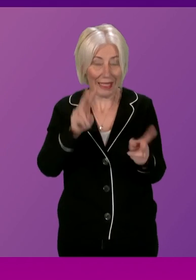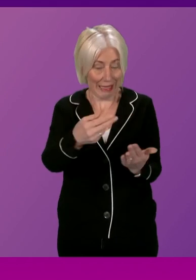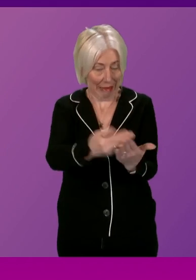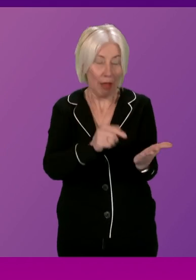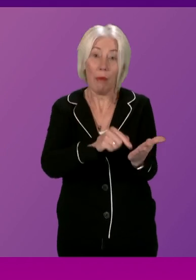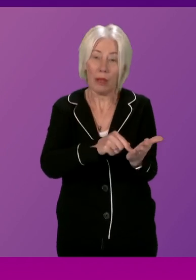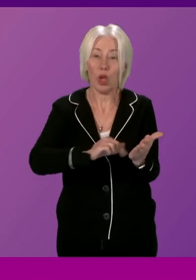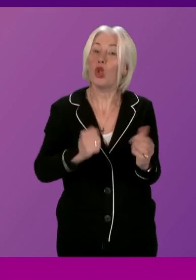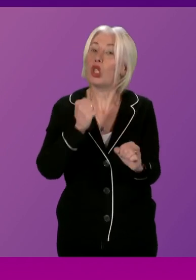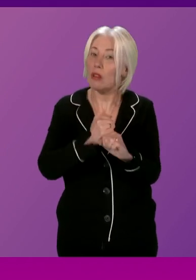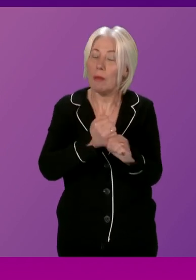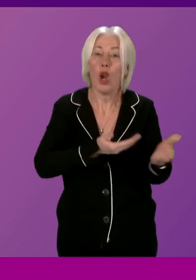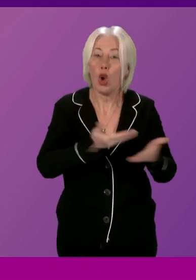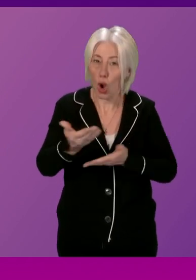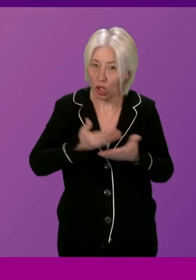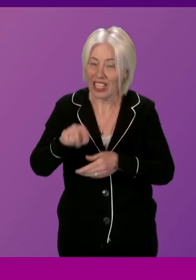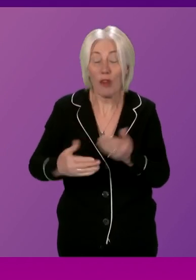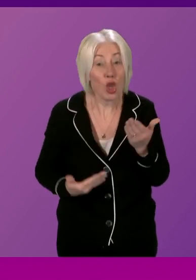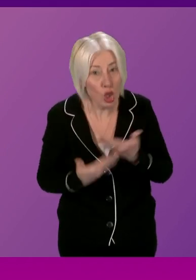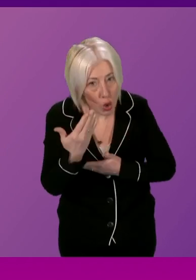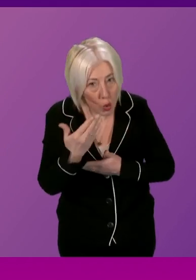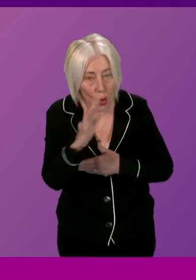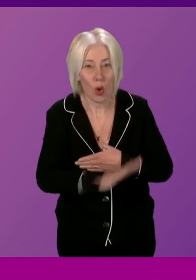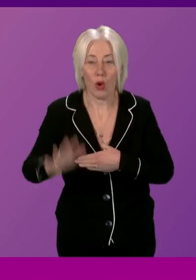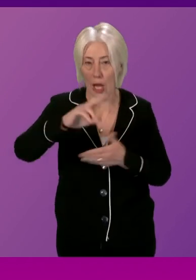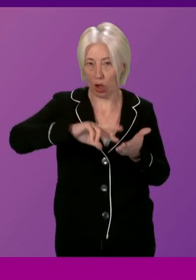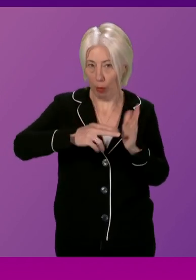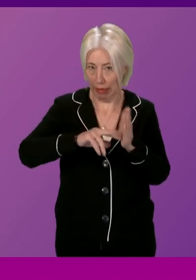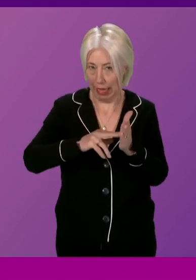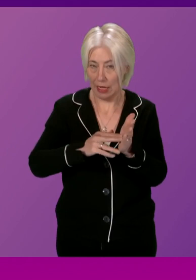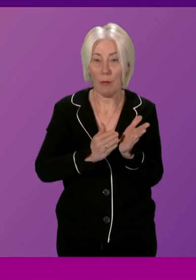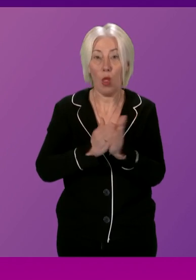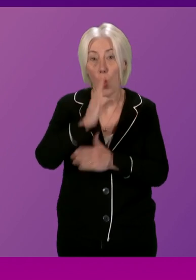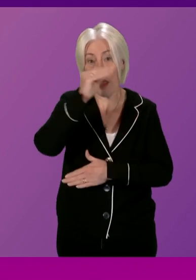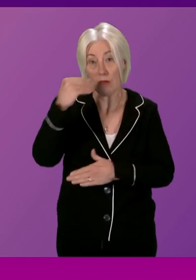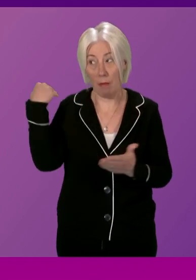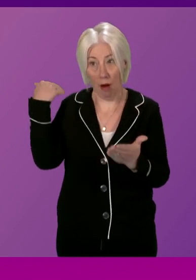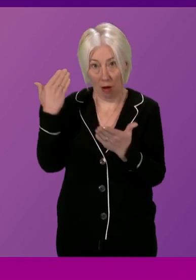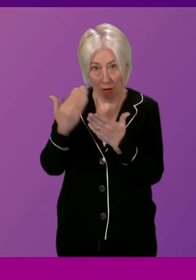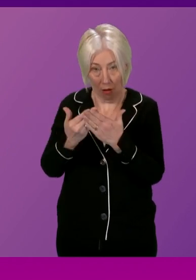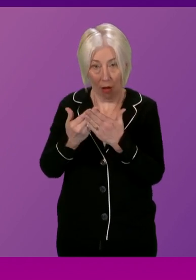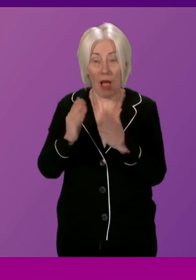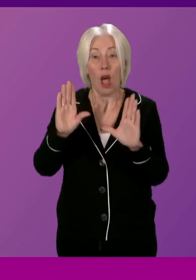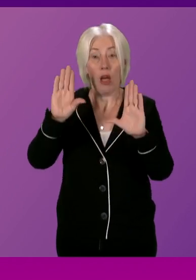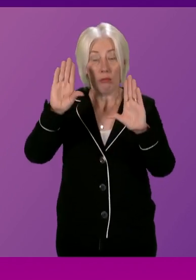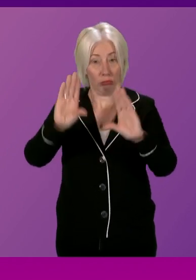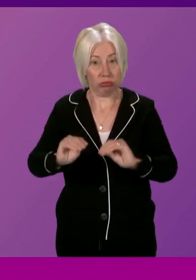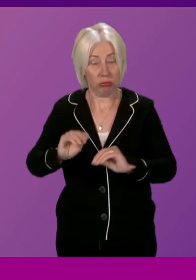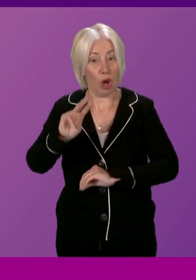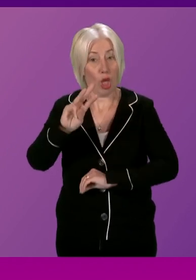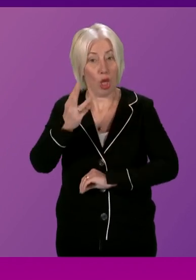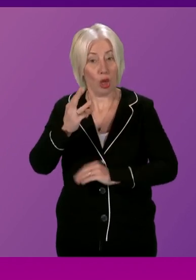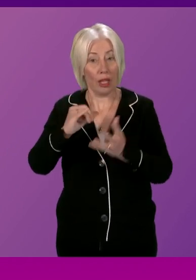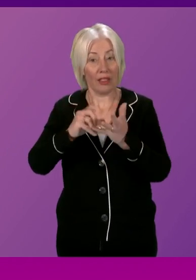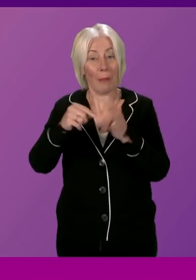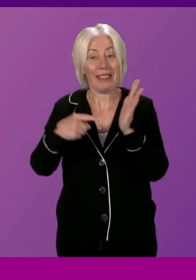that the Scottish Government consultation on the new BSL National Plan ran over the summer and closed on the 3rd of September